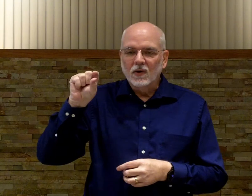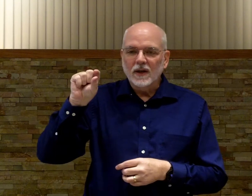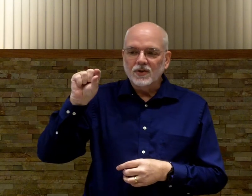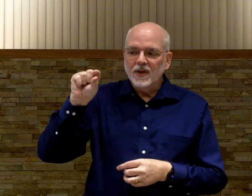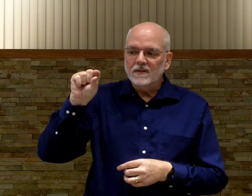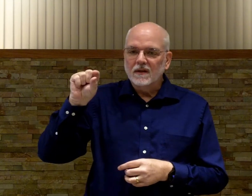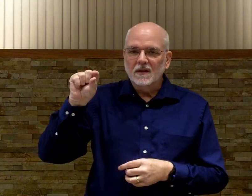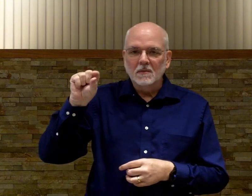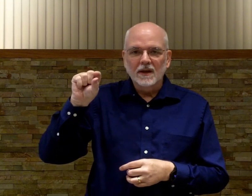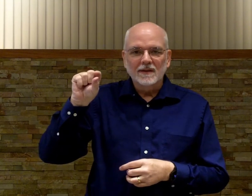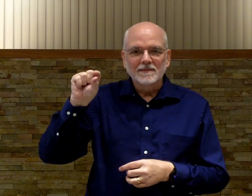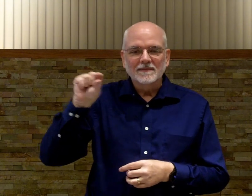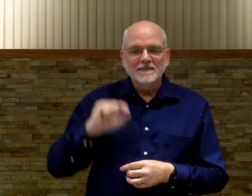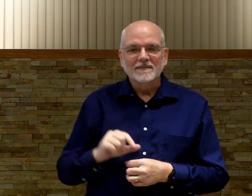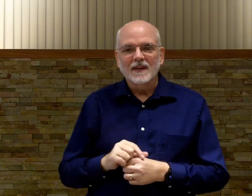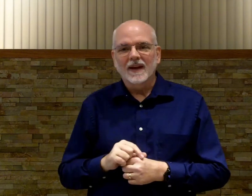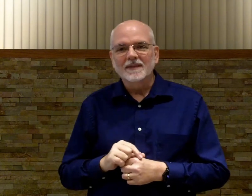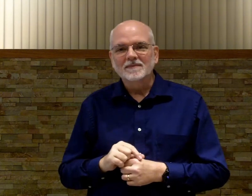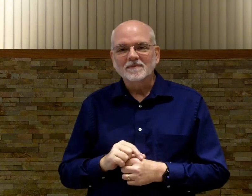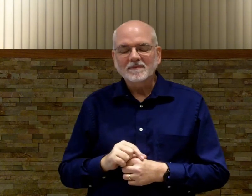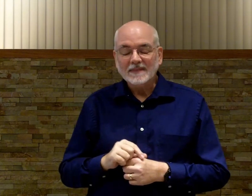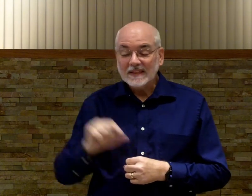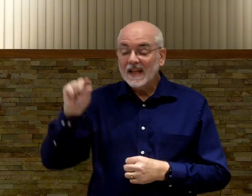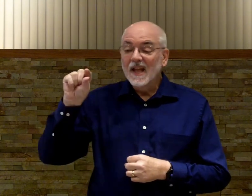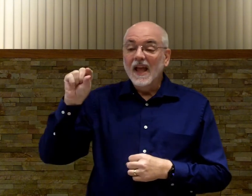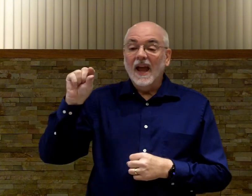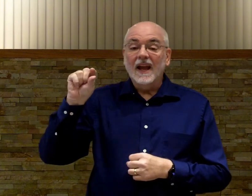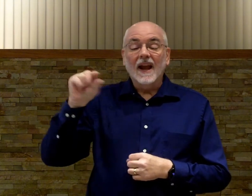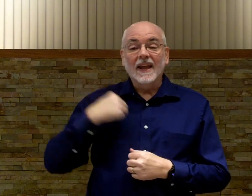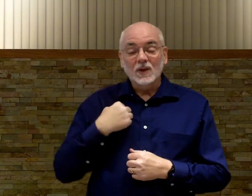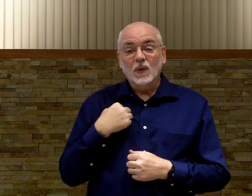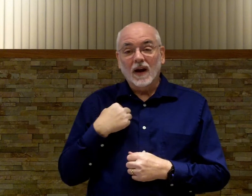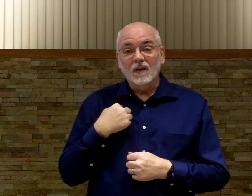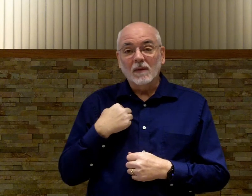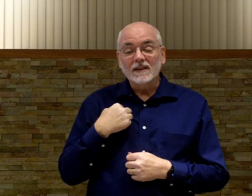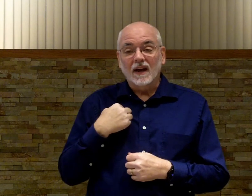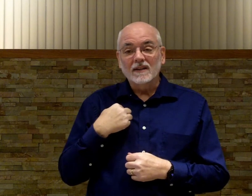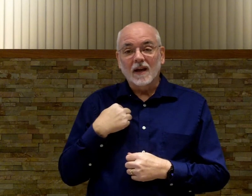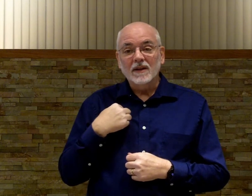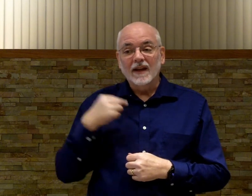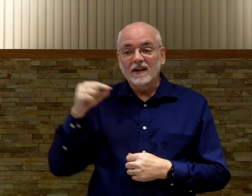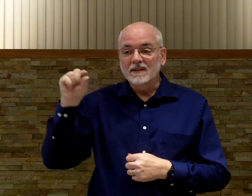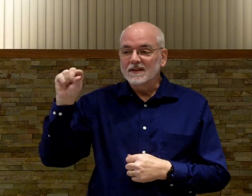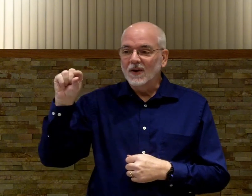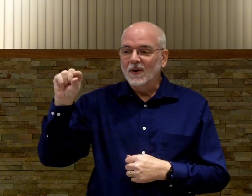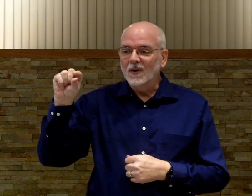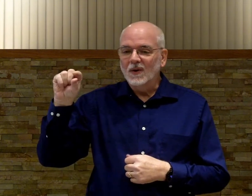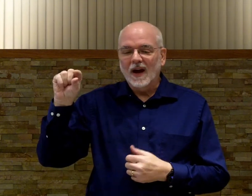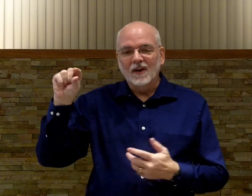grits just a little bit. Okay? And guess where I learned my signs? I'm in Texas, so I